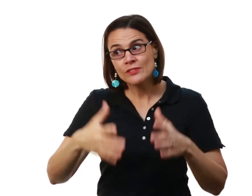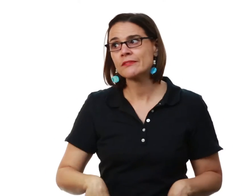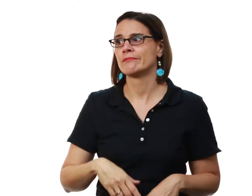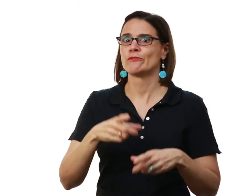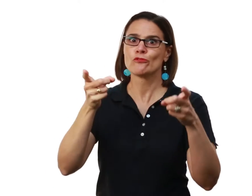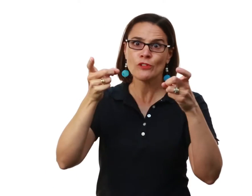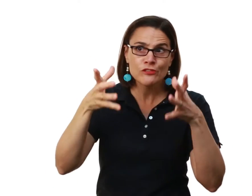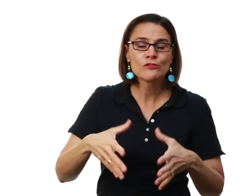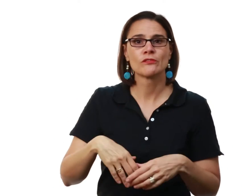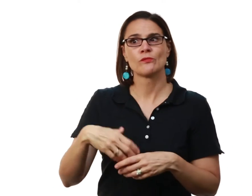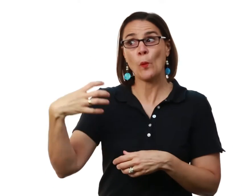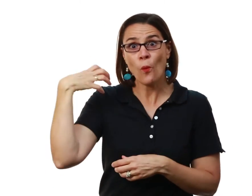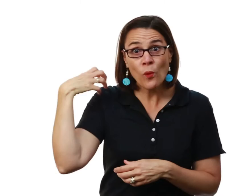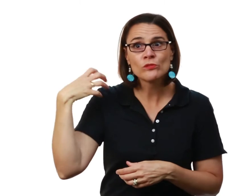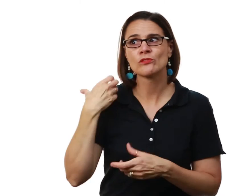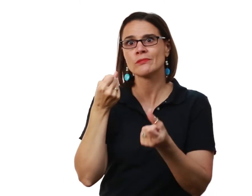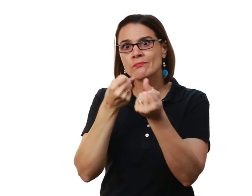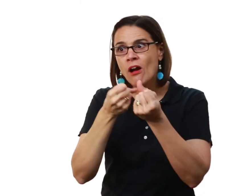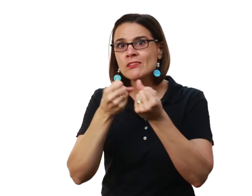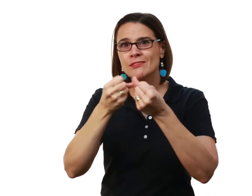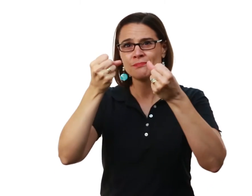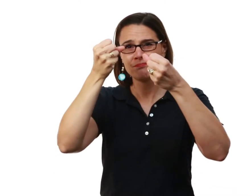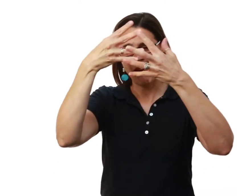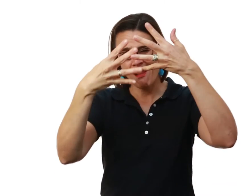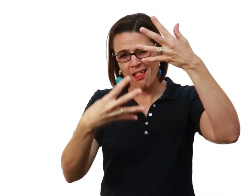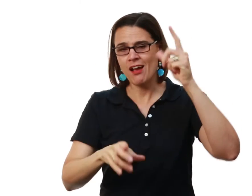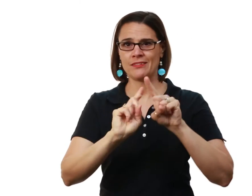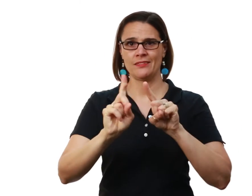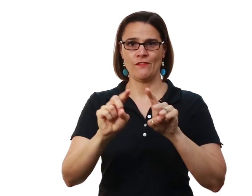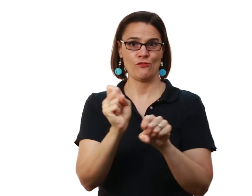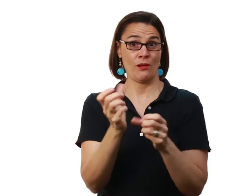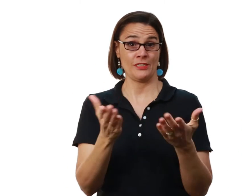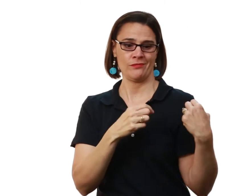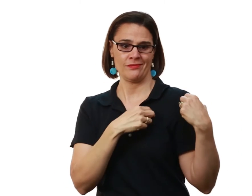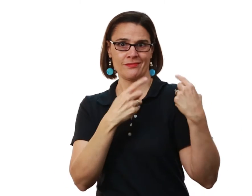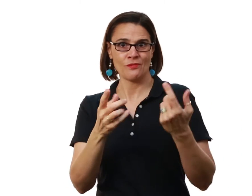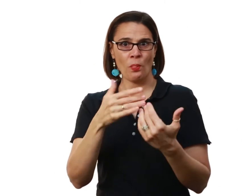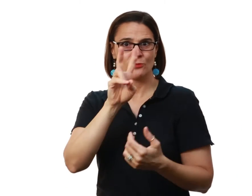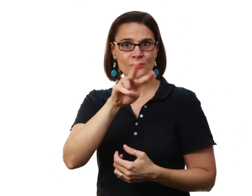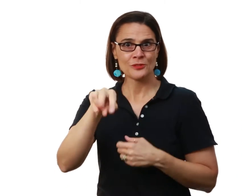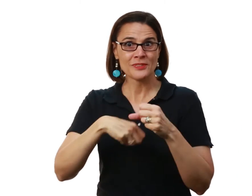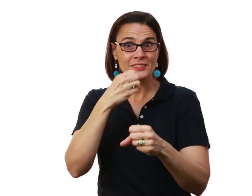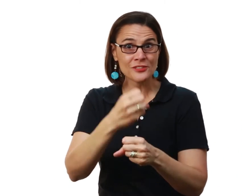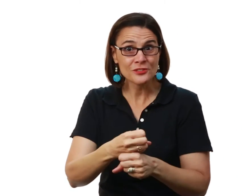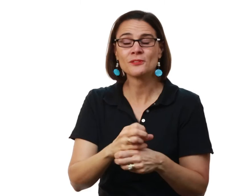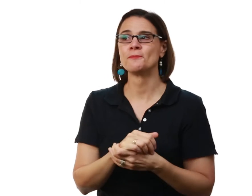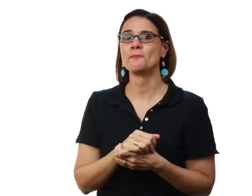I've been a specialist, a director, a coach, a sponsor I've done so many things here at FSDB for the last 22 years